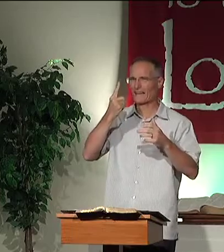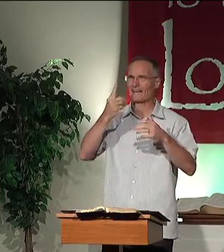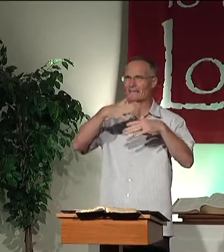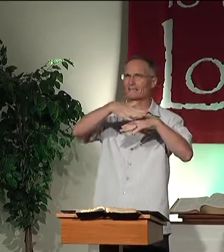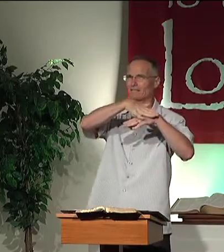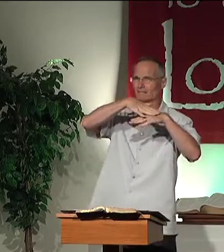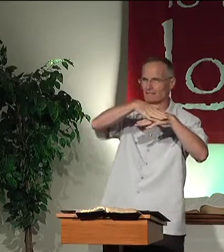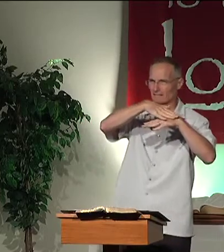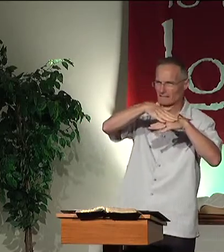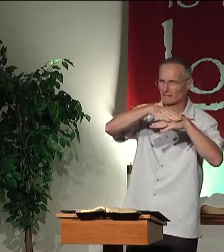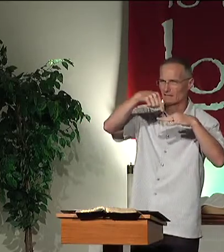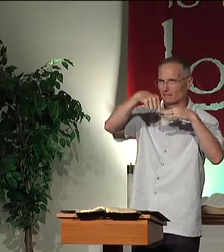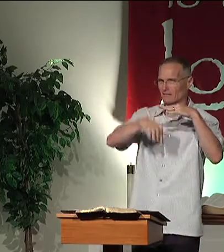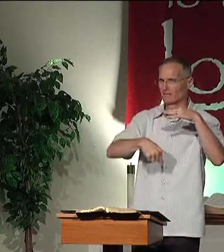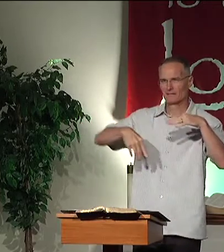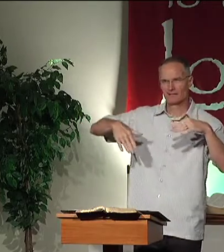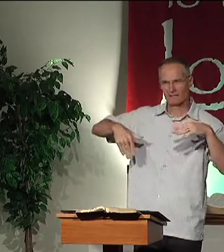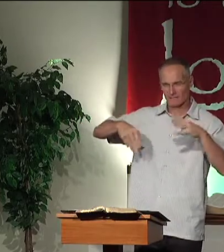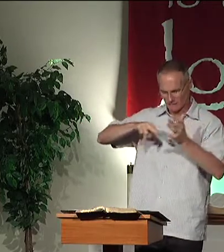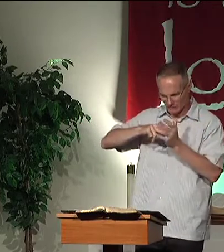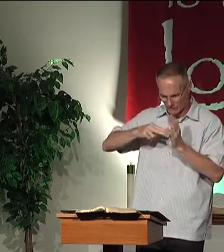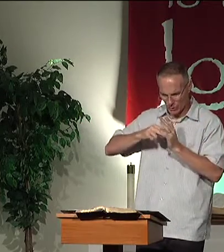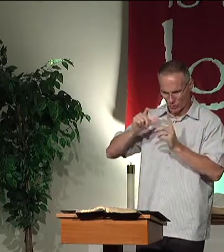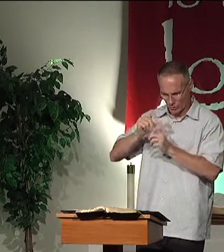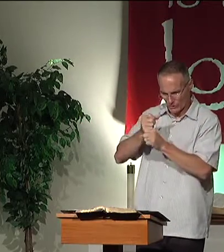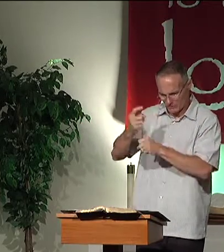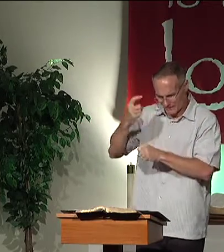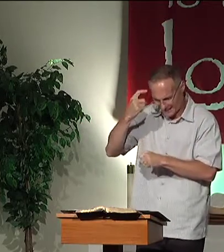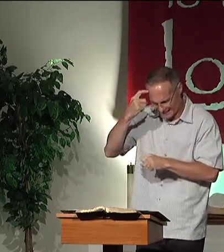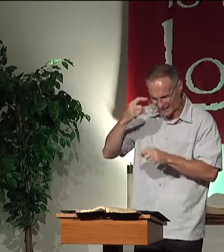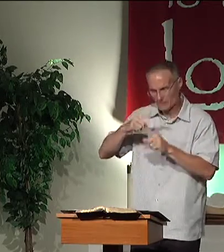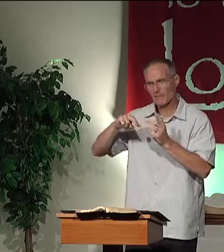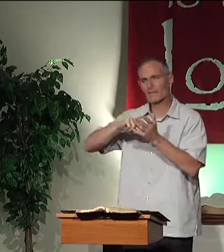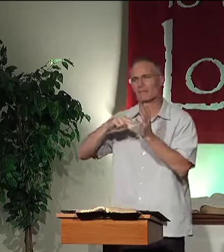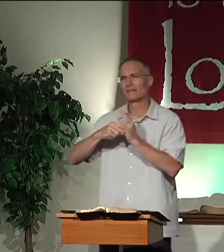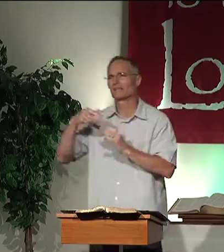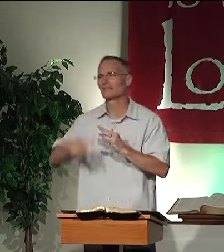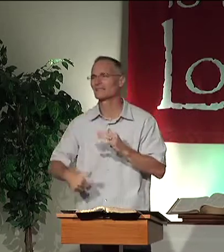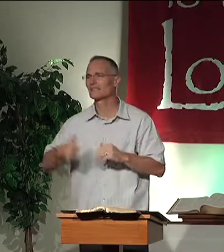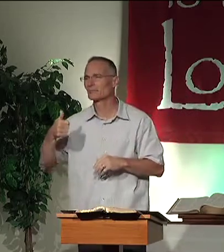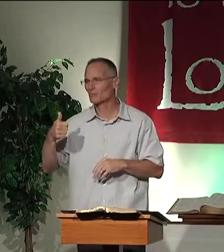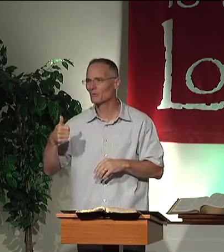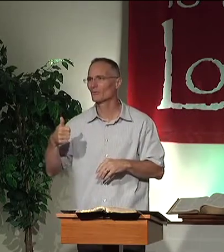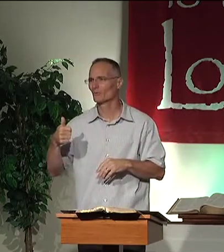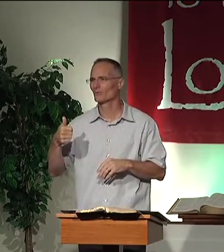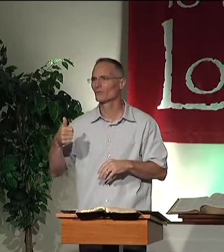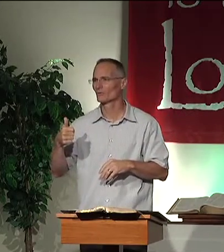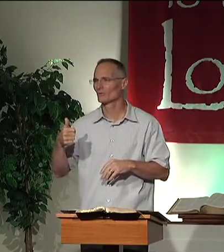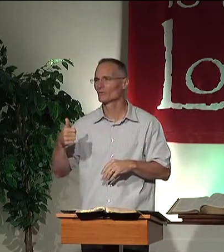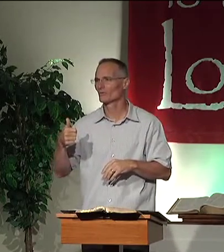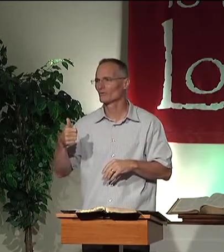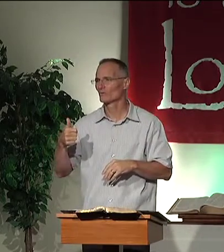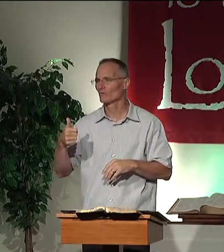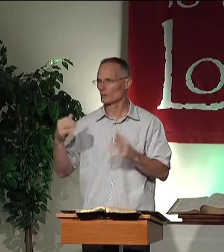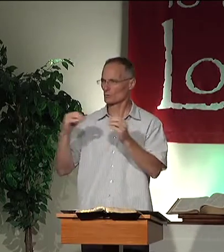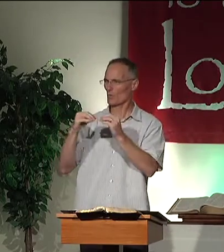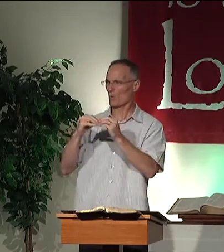I mean, we understand it superficially, but we don't truly understand it yet. We need to understand it more